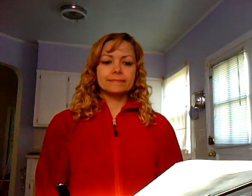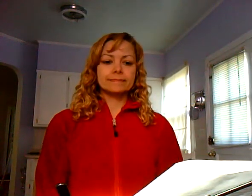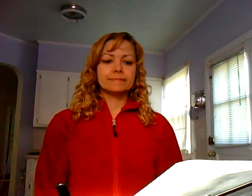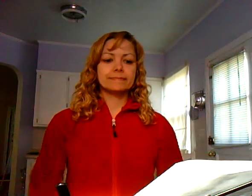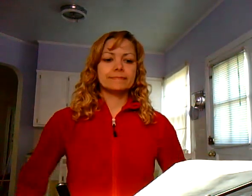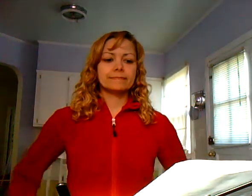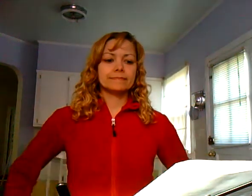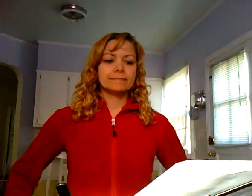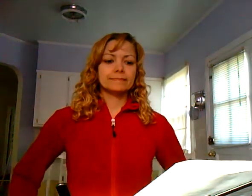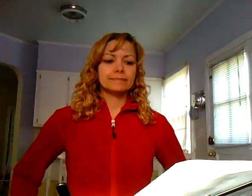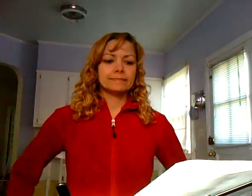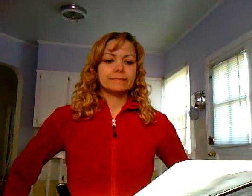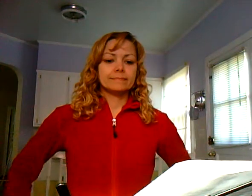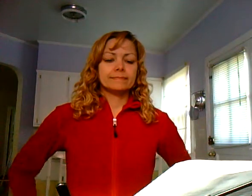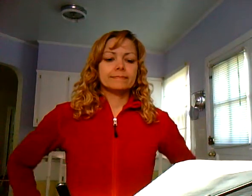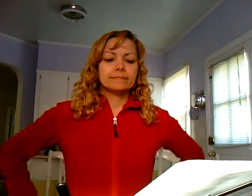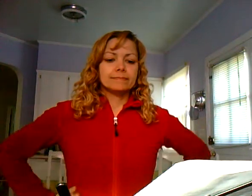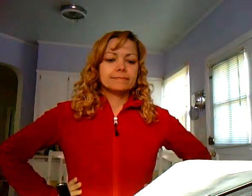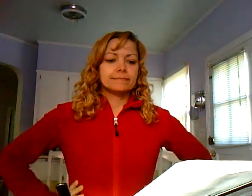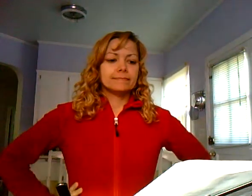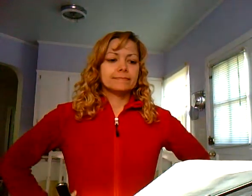body. The fullness of him who fills all and all.